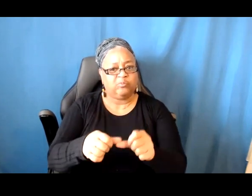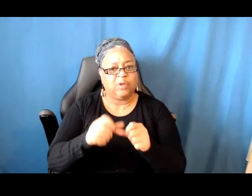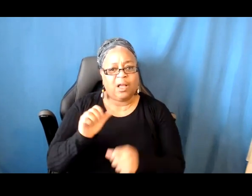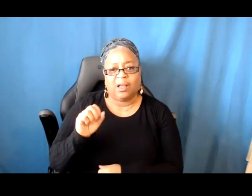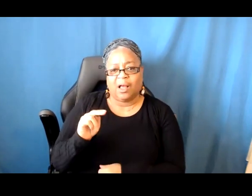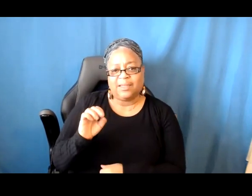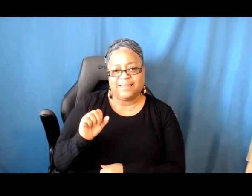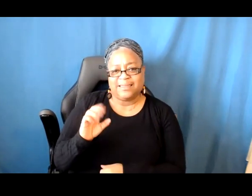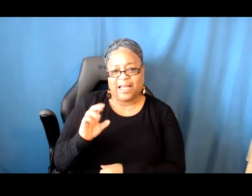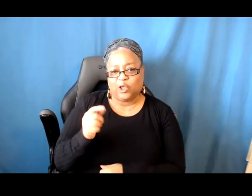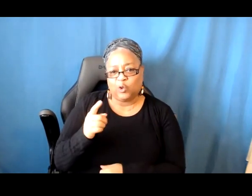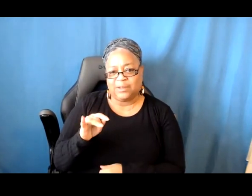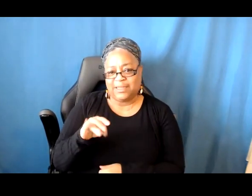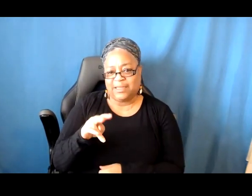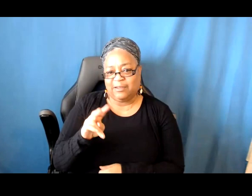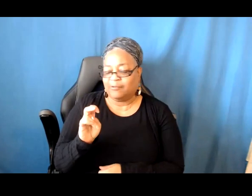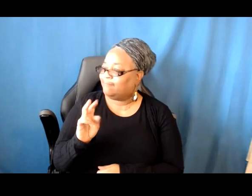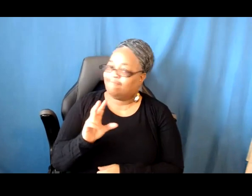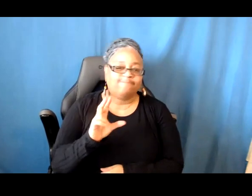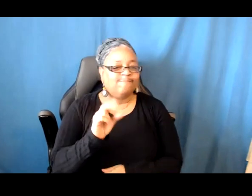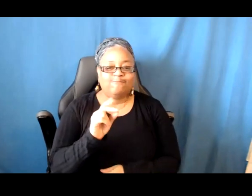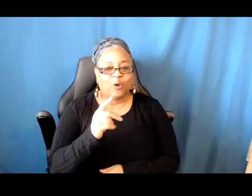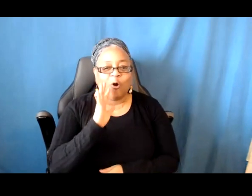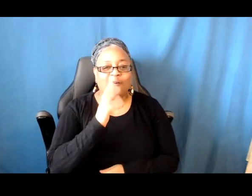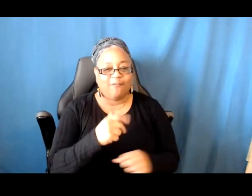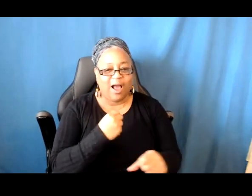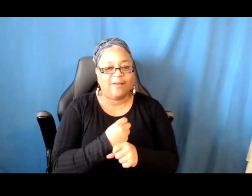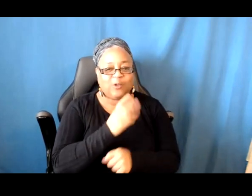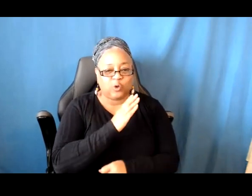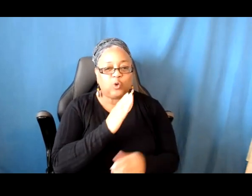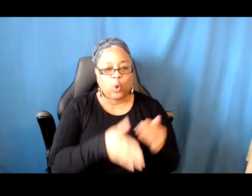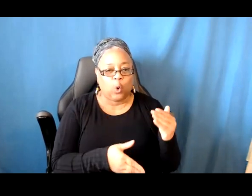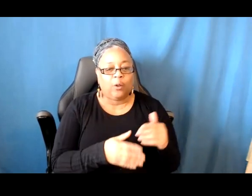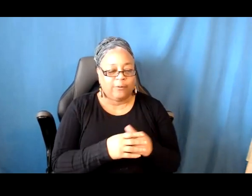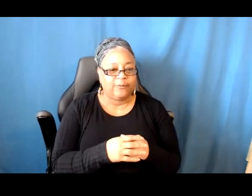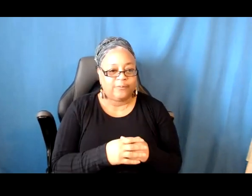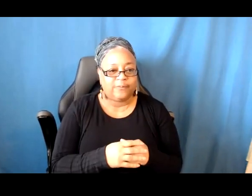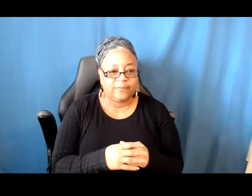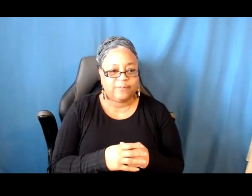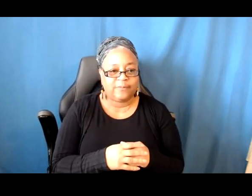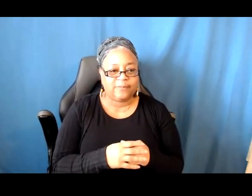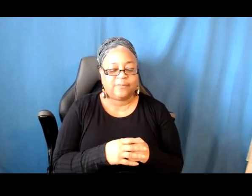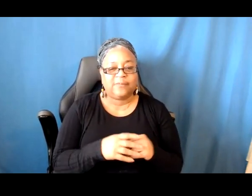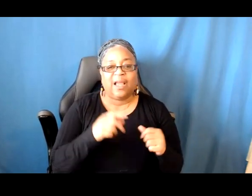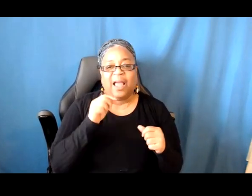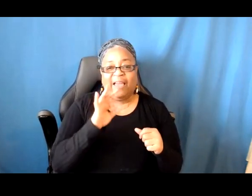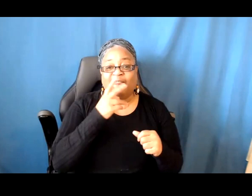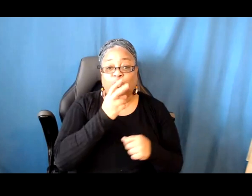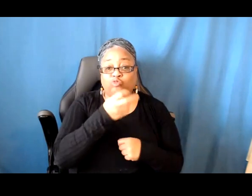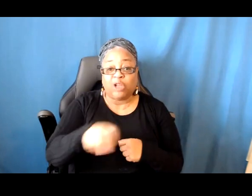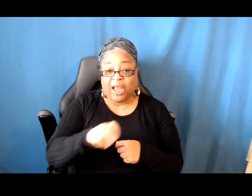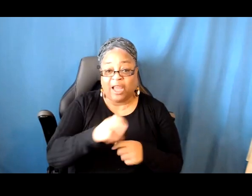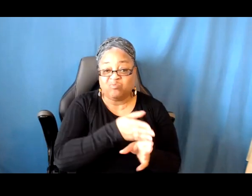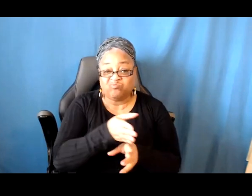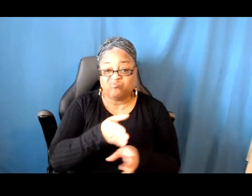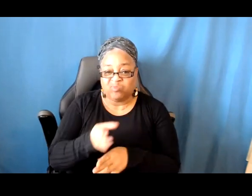It's also okay if you've been working as an artist in one discipline, say you're someone who's a dancer, but you want to